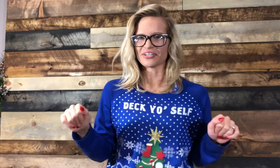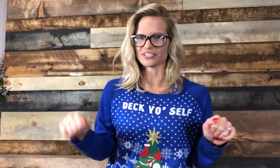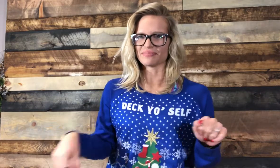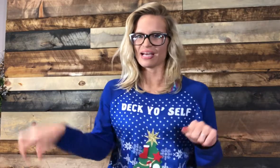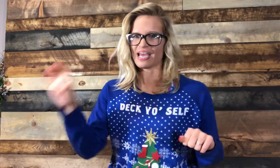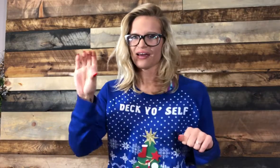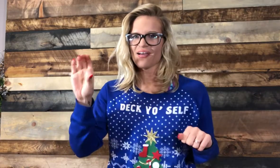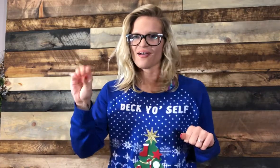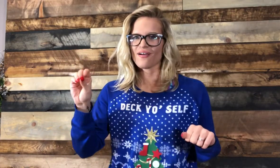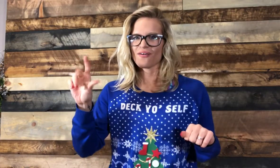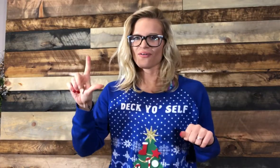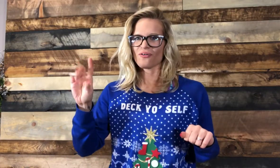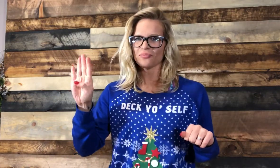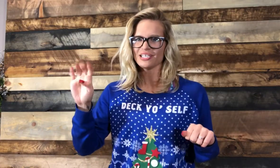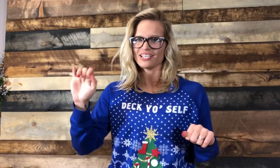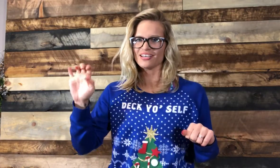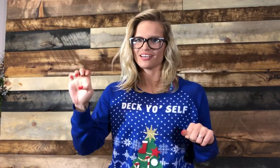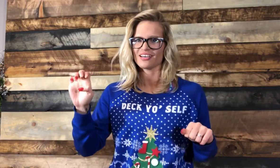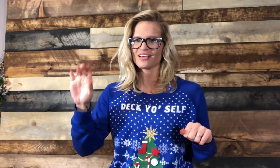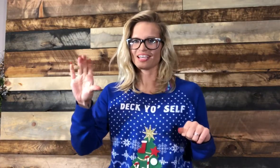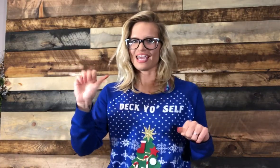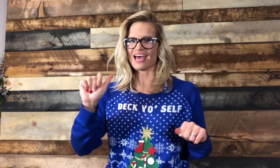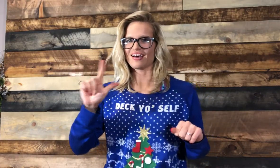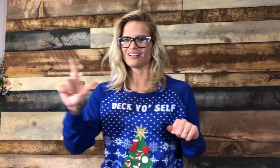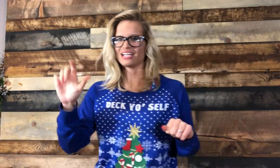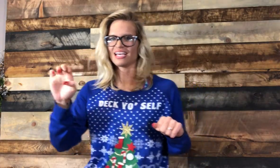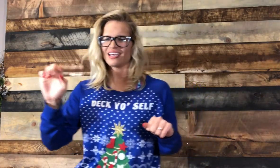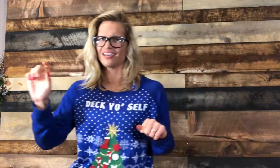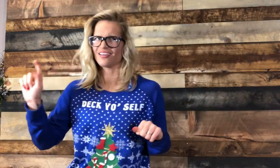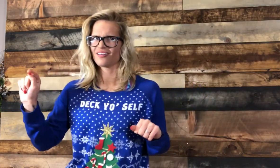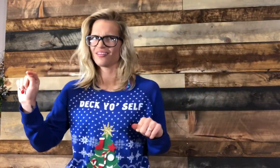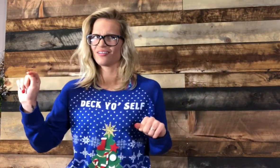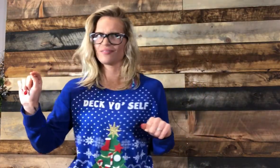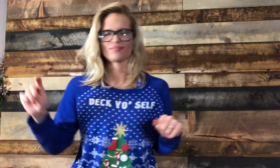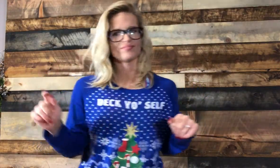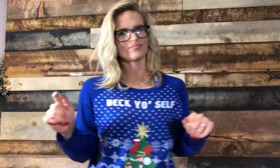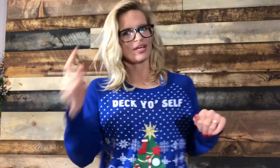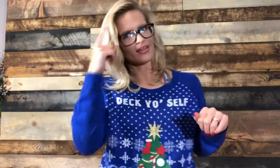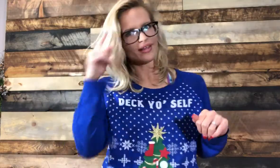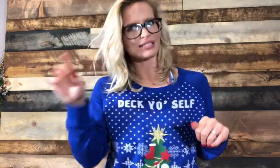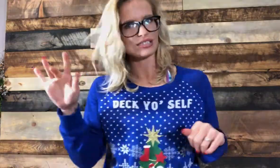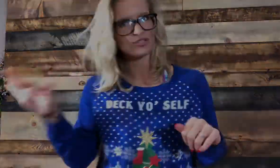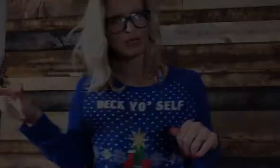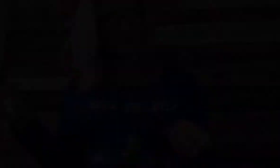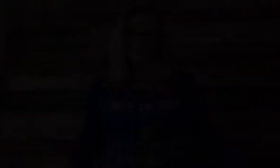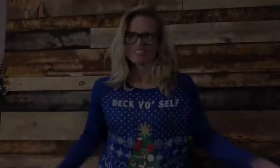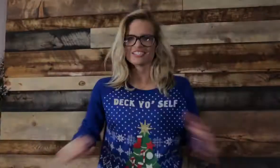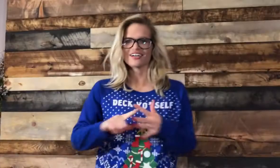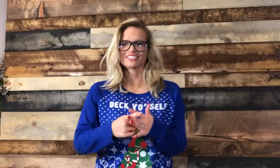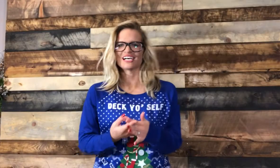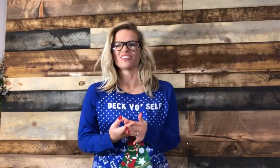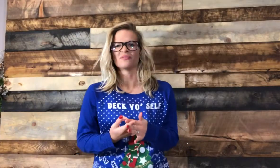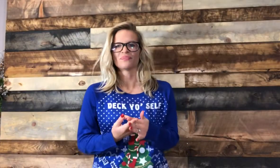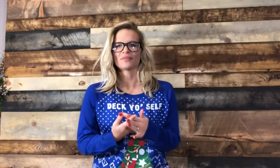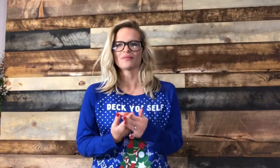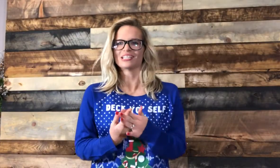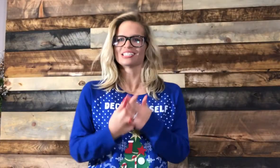version by Colby Calais. I think that's how you spell it. So it starts out with,